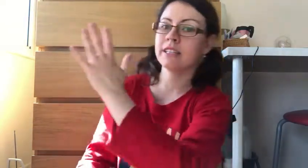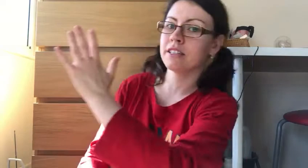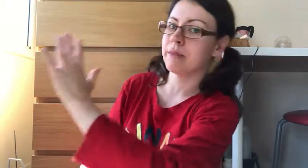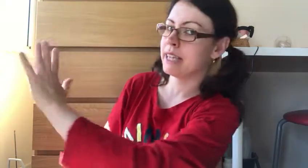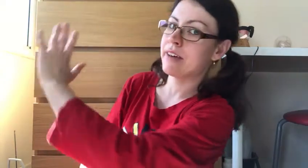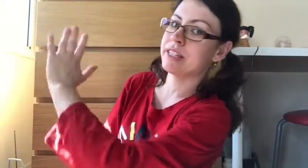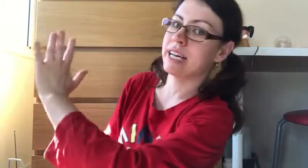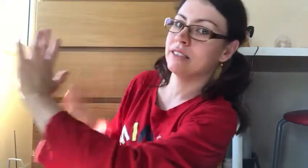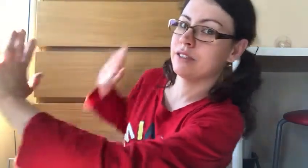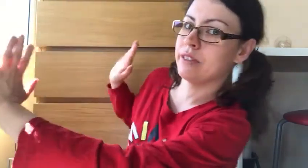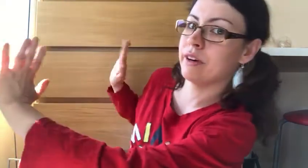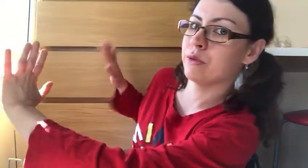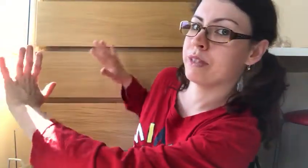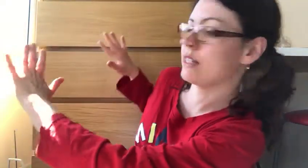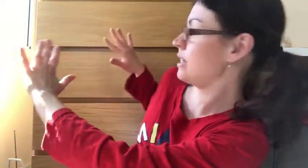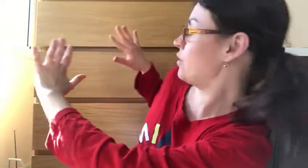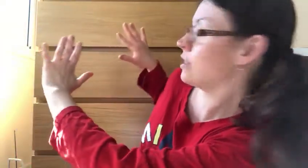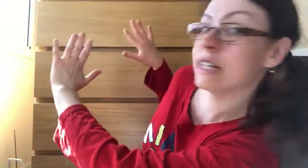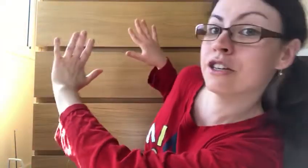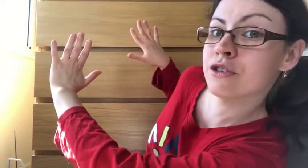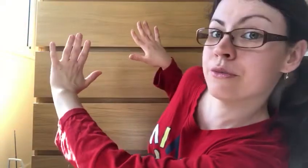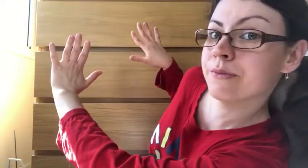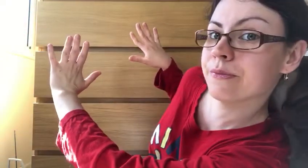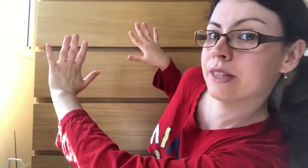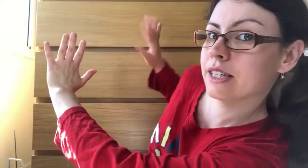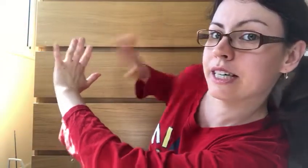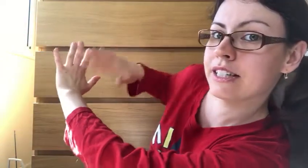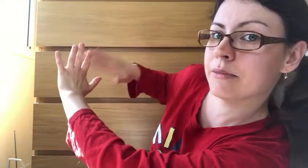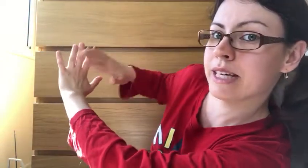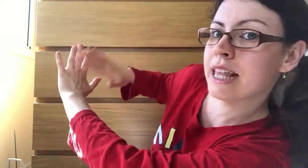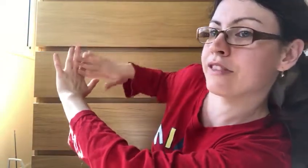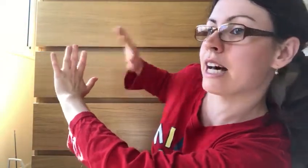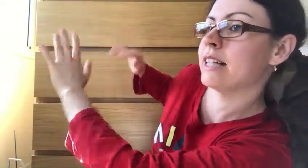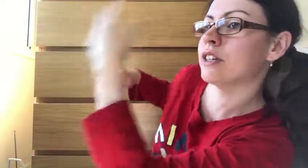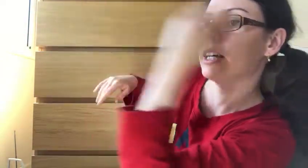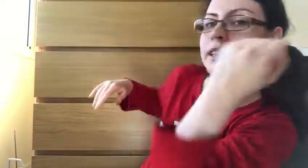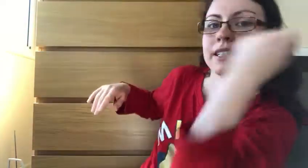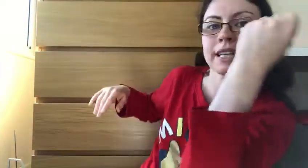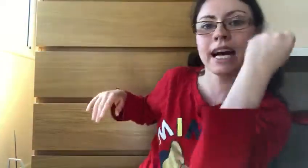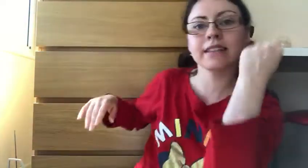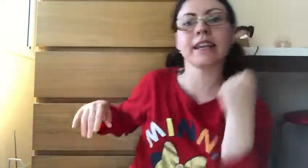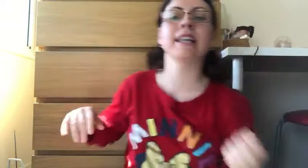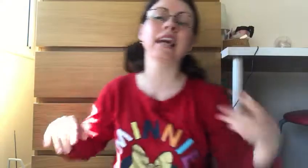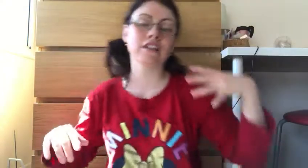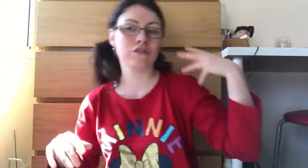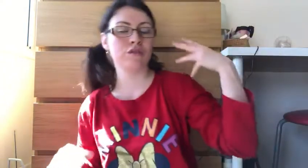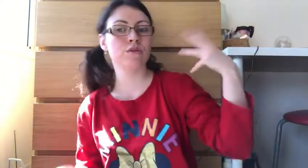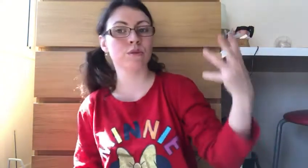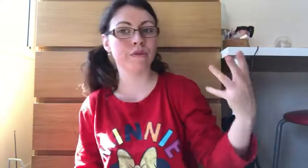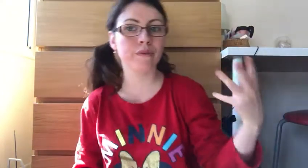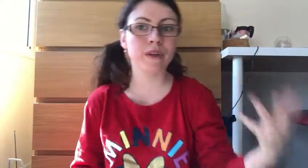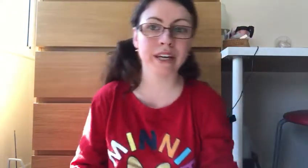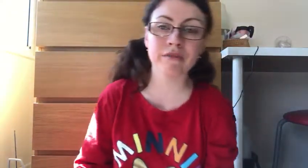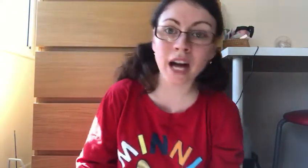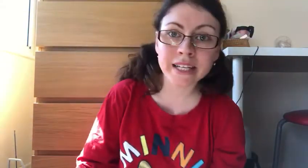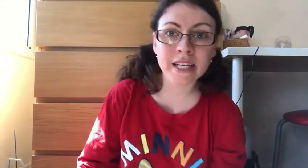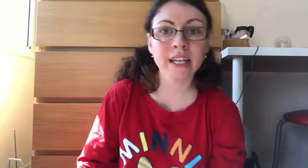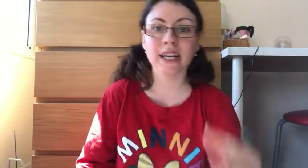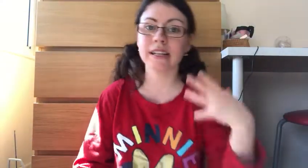this, so my left hand, if I would be sitting just like you. Okay so my left hand, that's the hand that I like to use when I write and